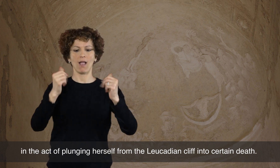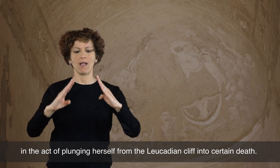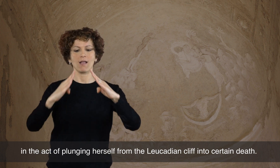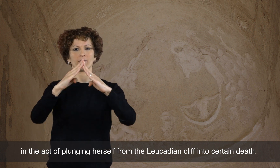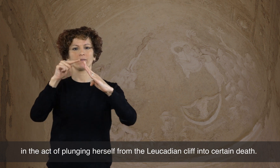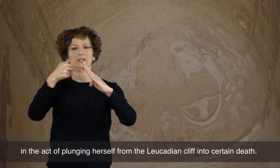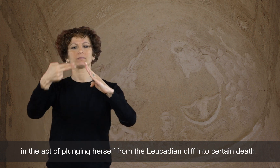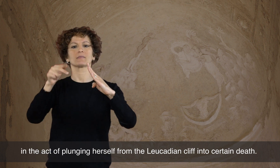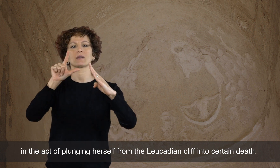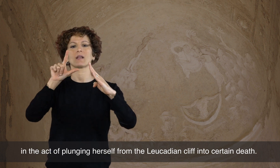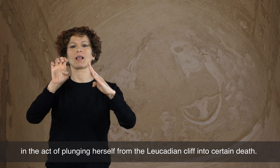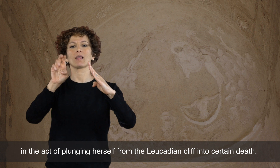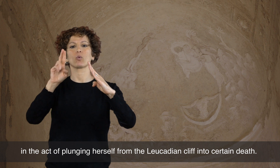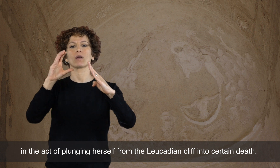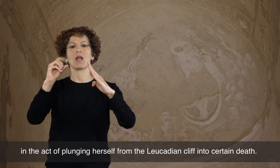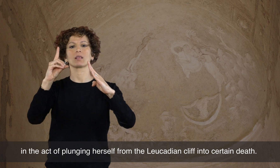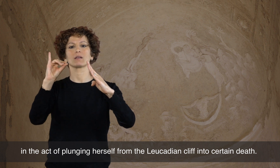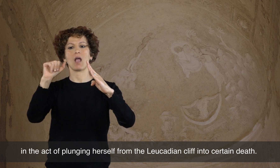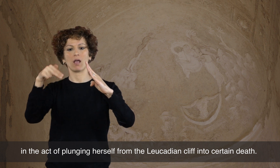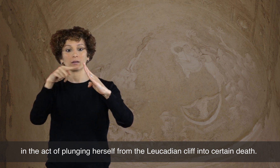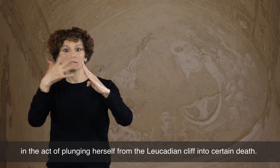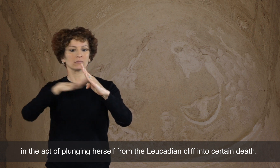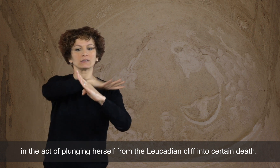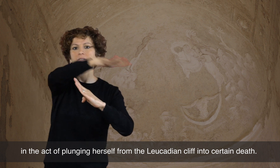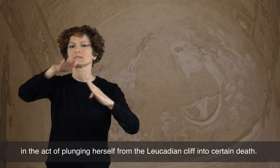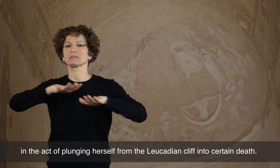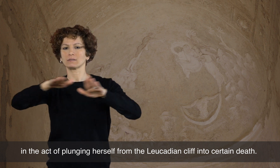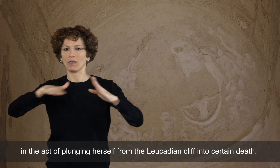herself from the Lucadian cliff into certain death.